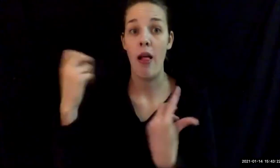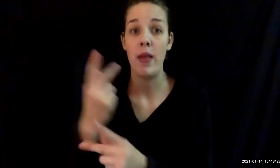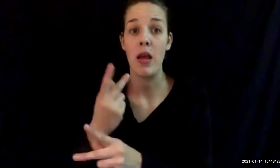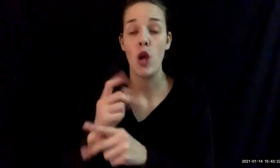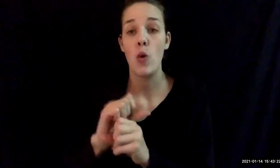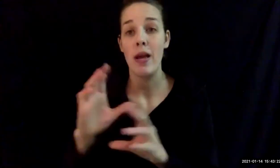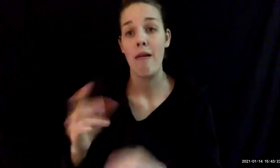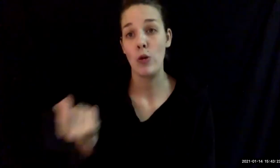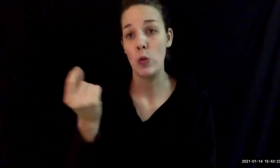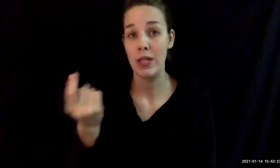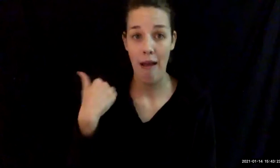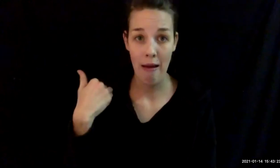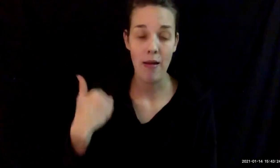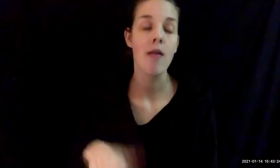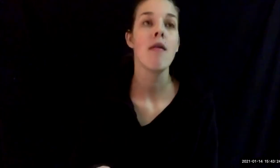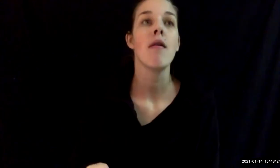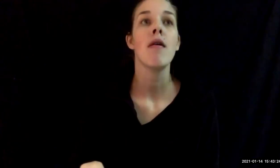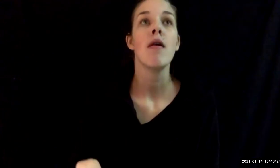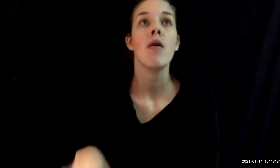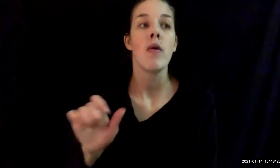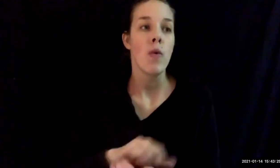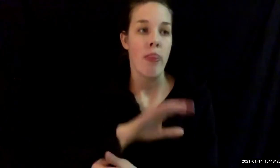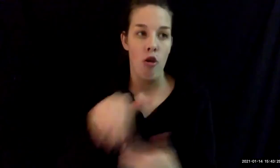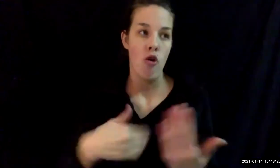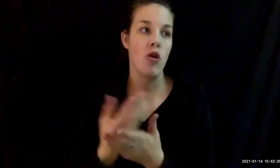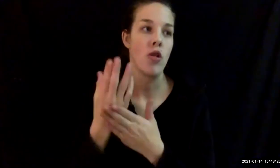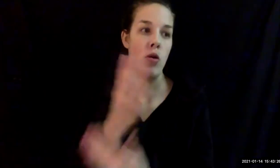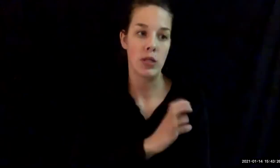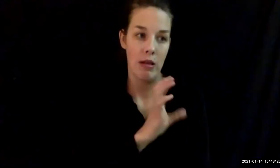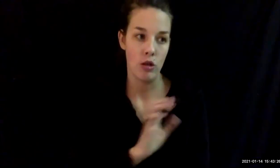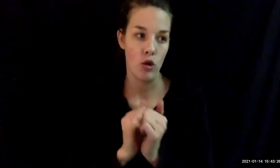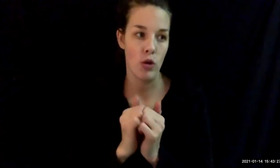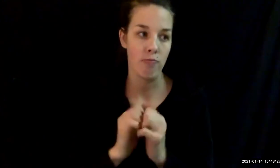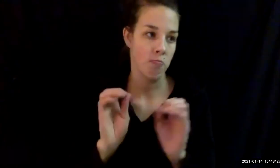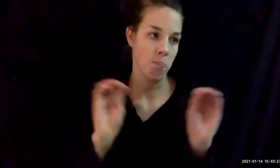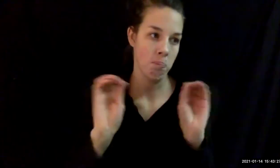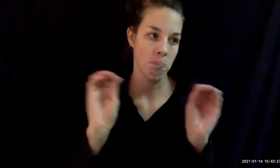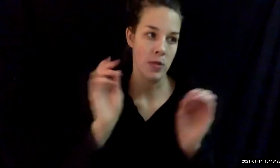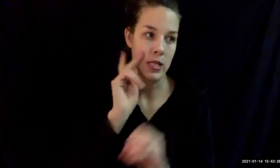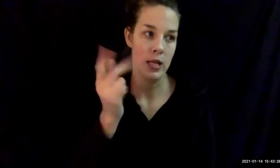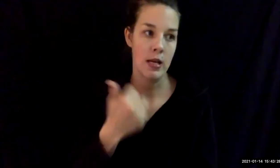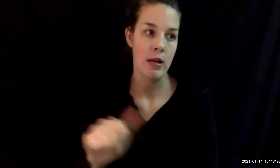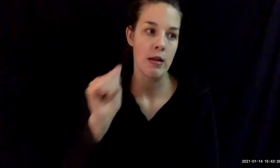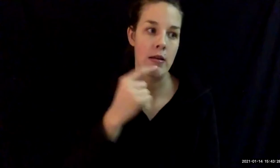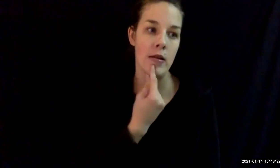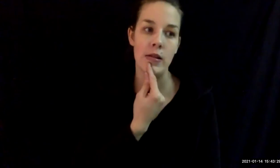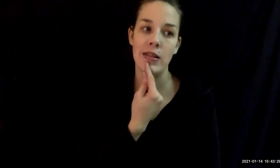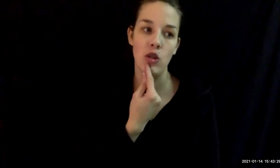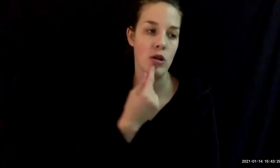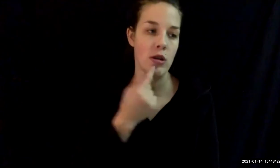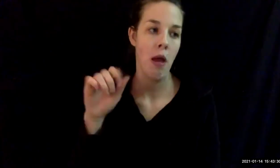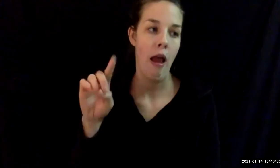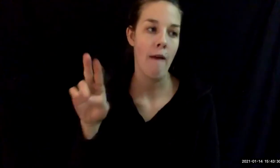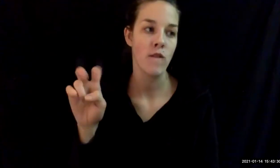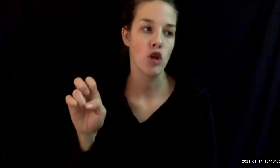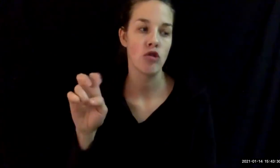as you know on Tuesday. With all of those clinics together we have not seen any serious adverse reactions